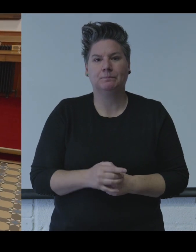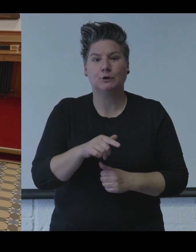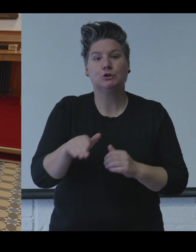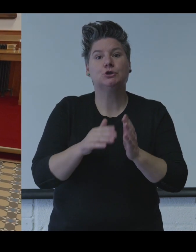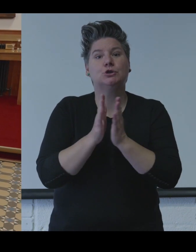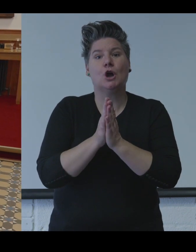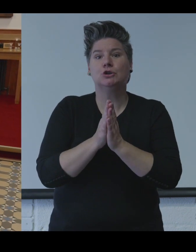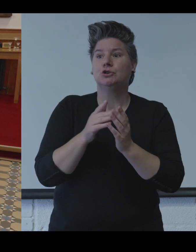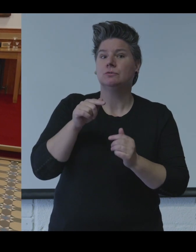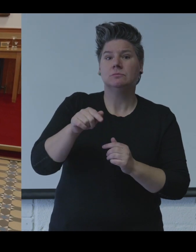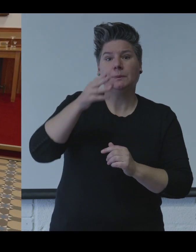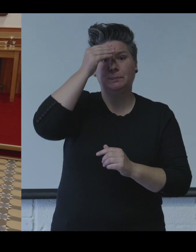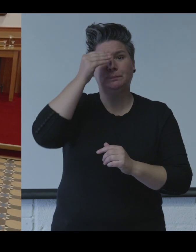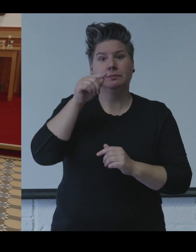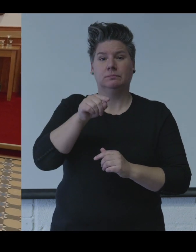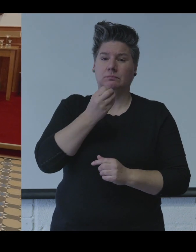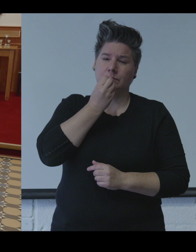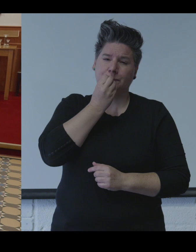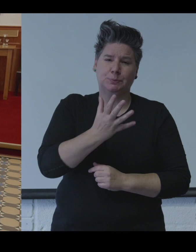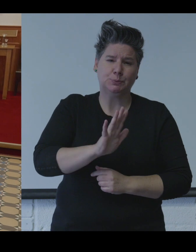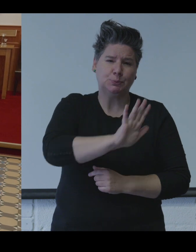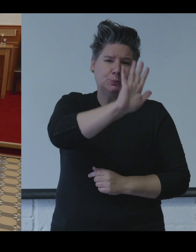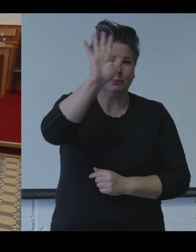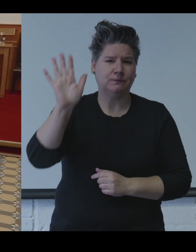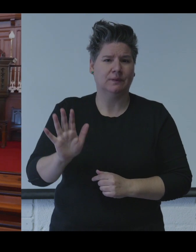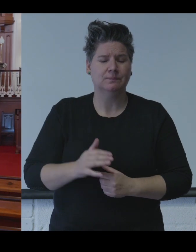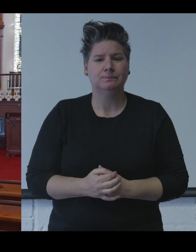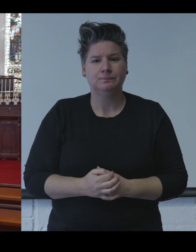On your left, there is a chairlift for people who are unable to use the steps.